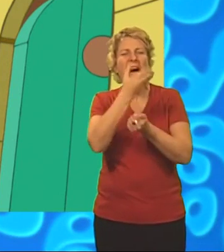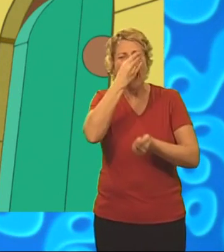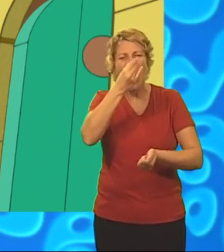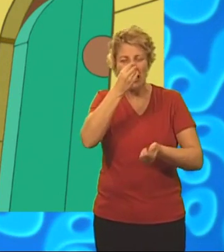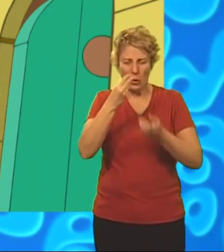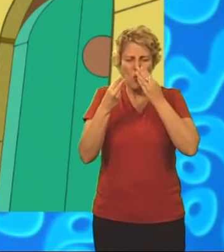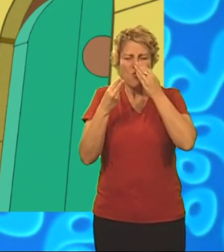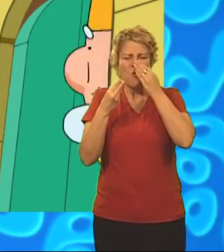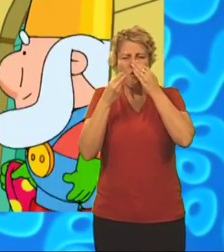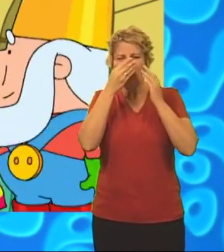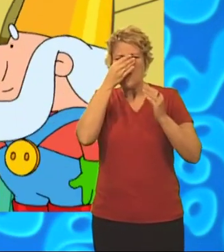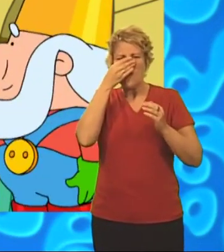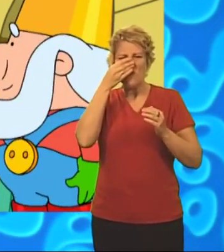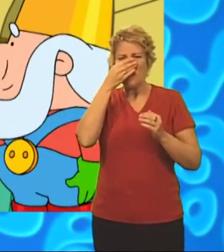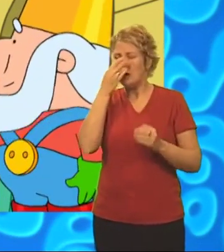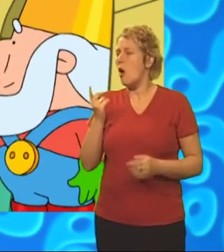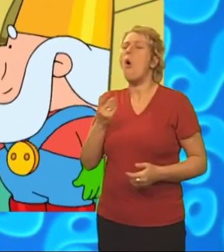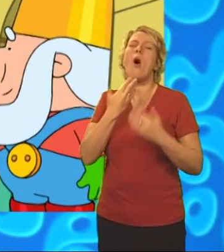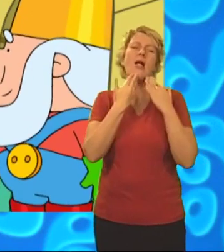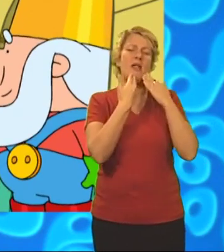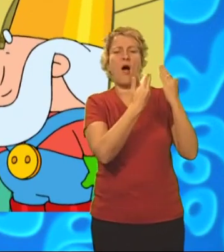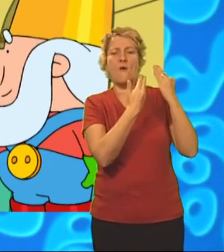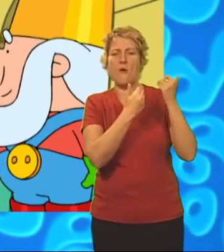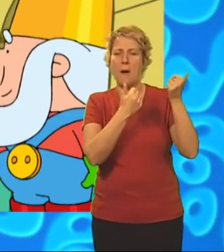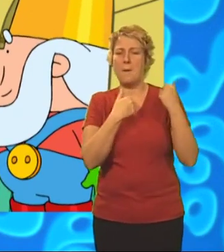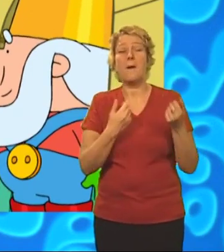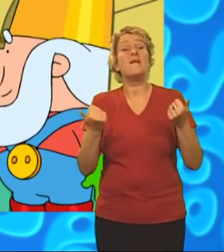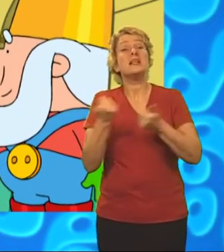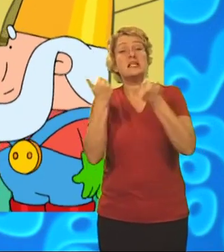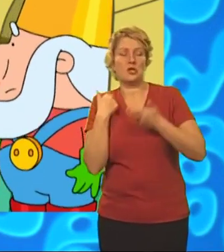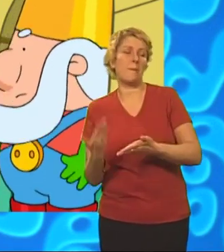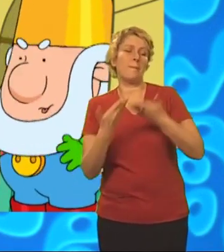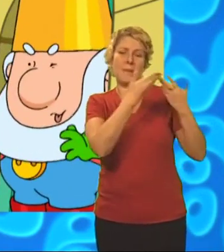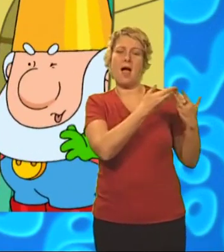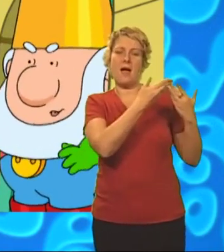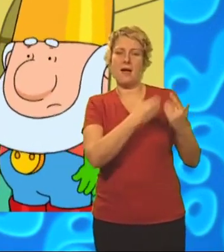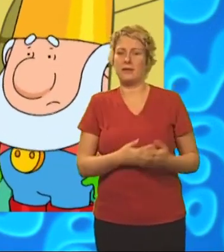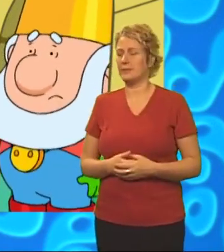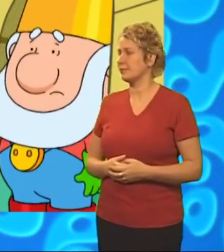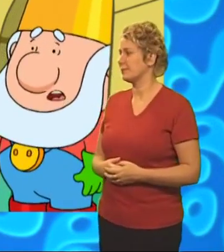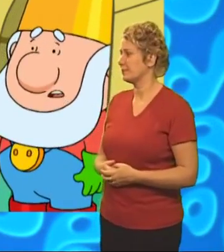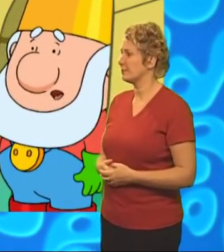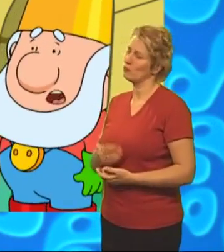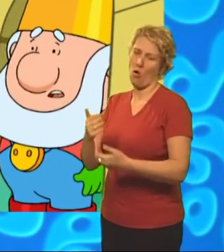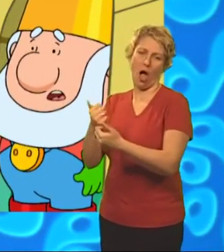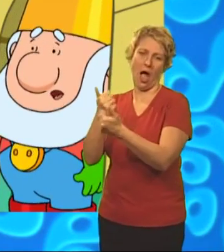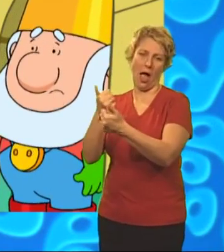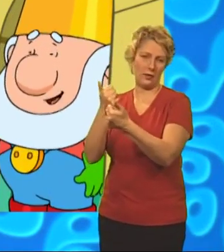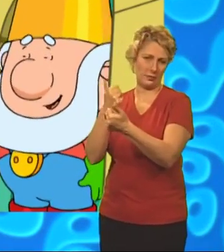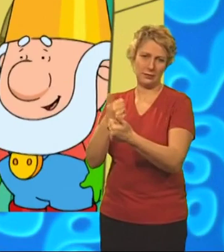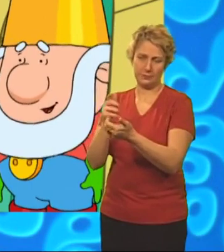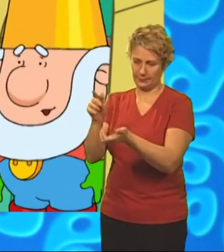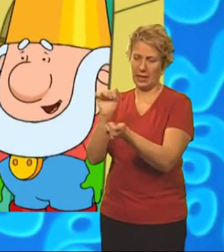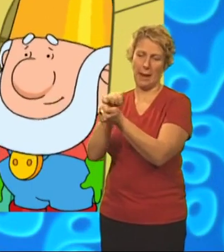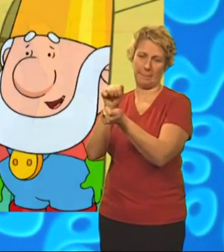hanky, could I? Thanks, Gordon. I'll bring it back when I've finished with it. That's all right, Jerome.